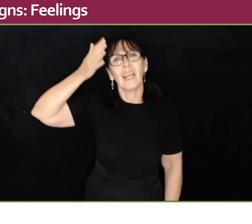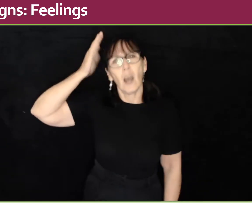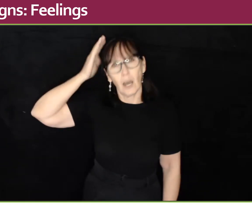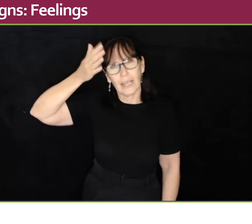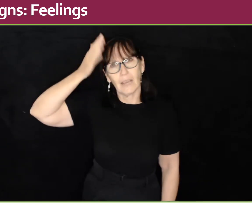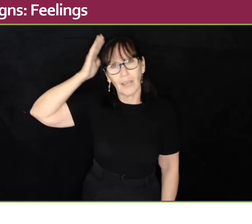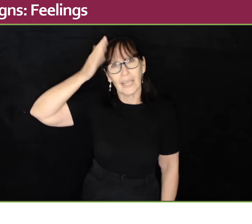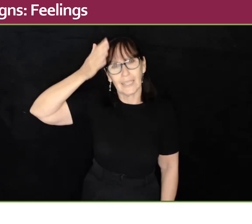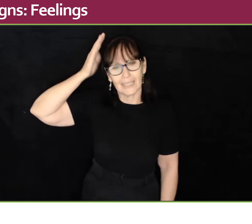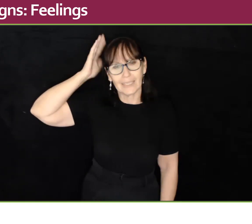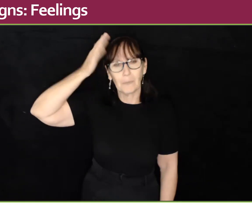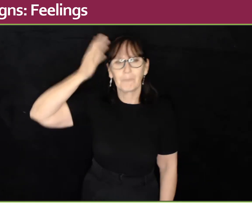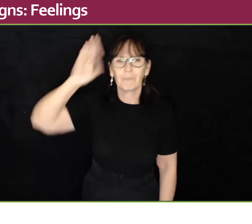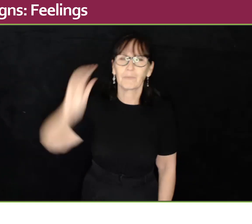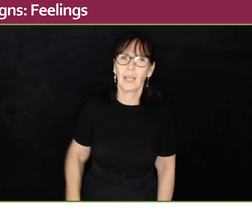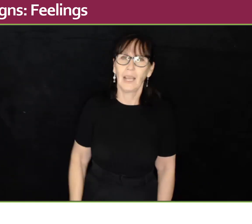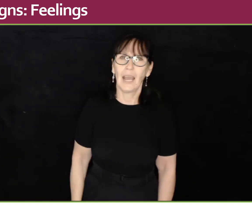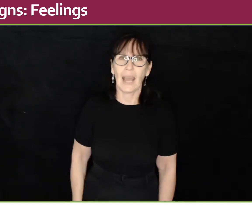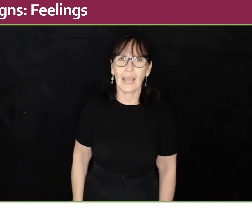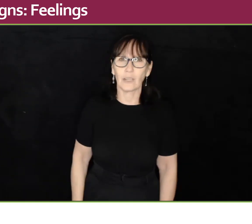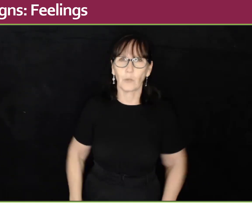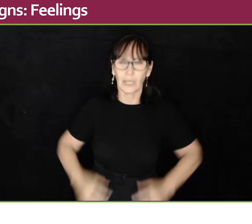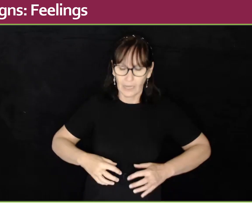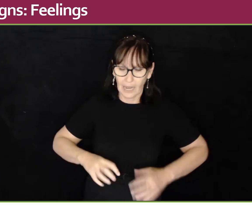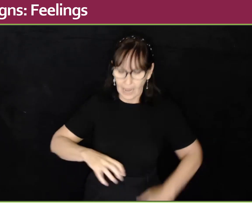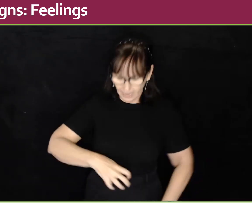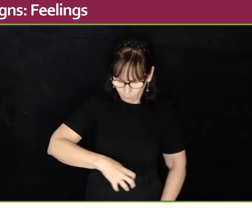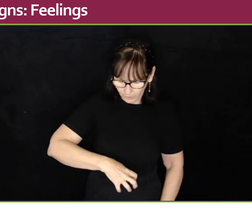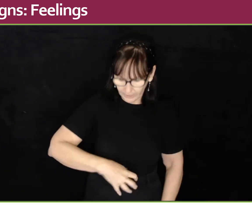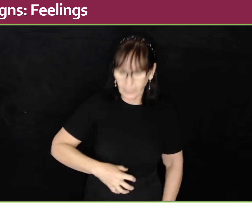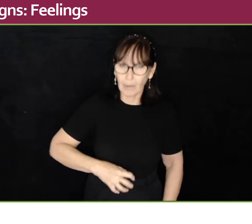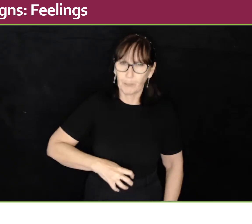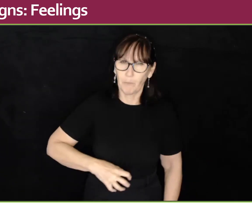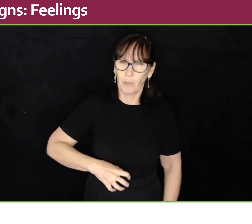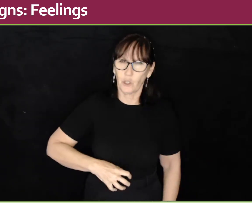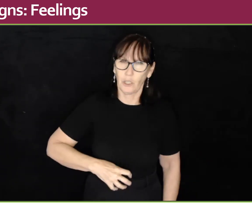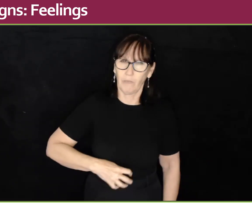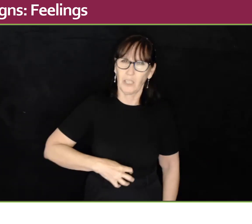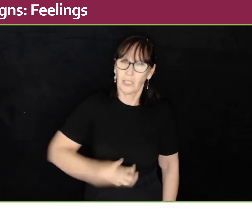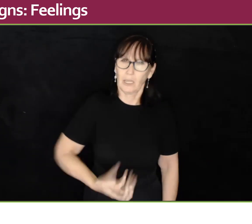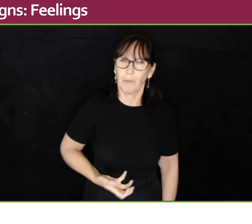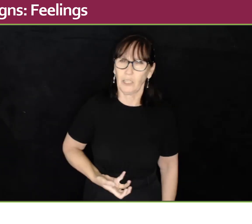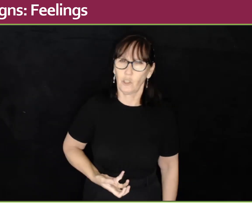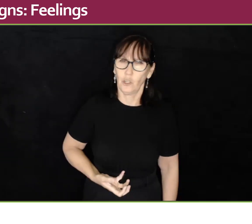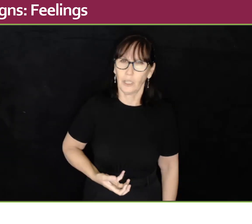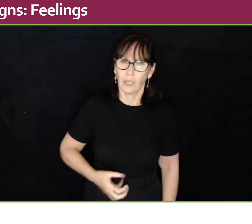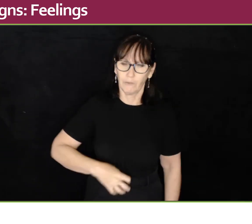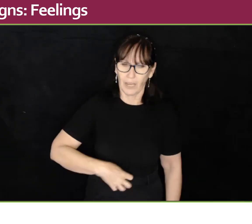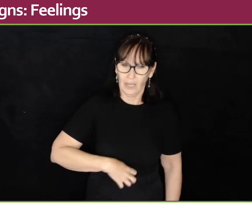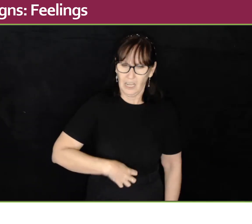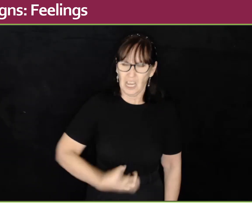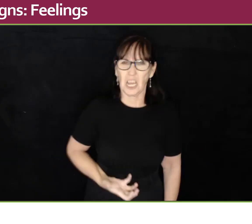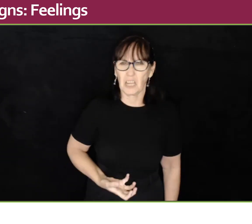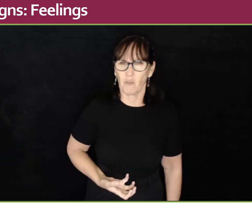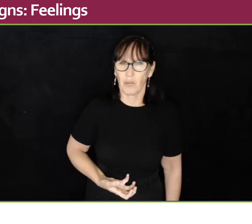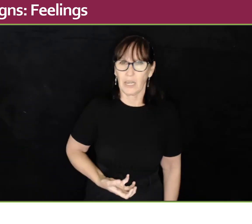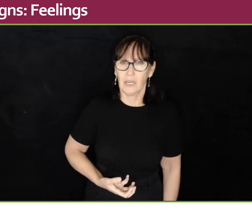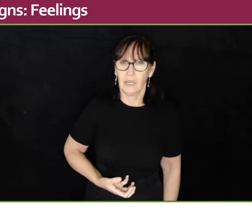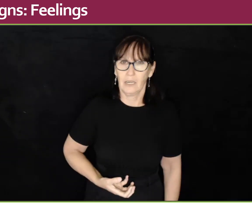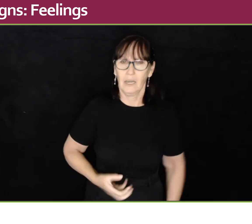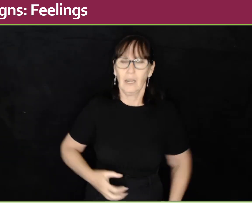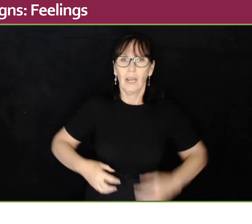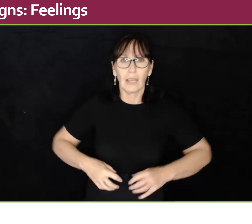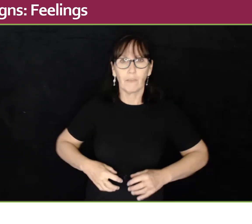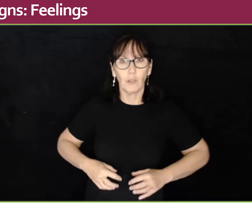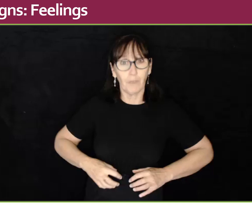You would say, I have a headache. Angry. Angry is a cupped motion of your stomach turning over. Angry. Angry.